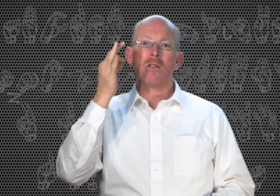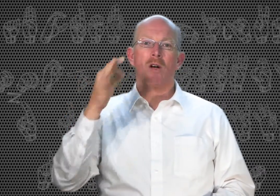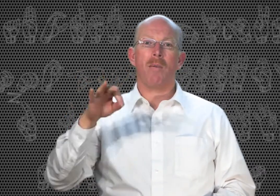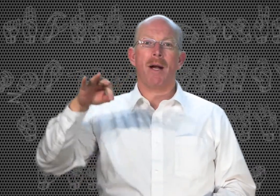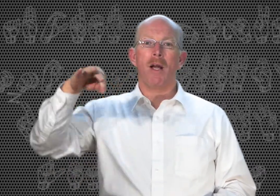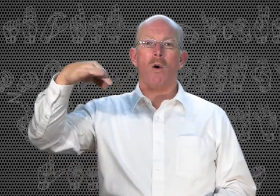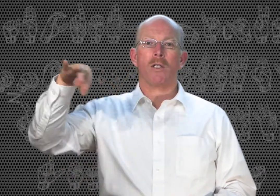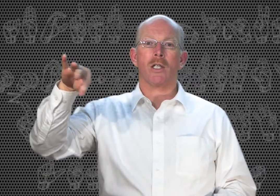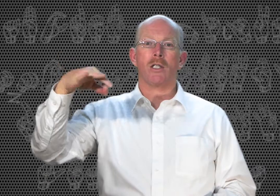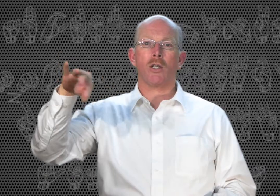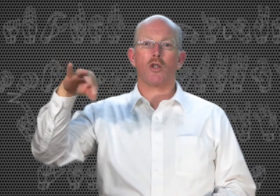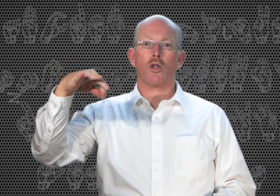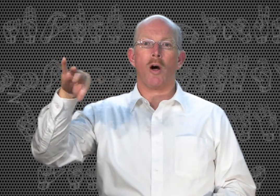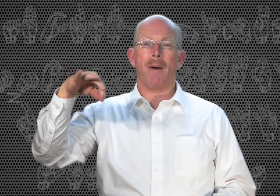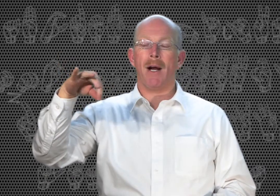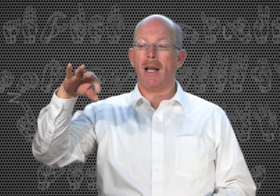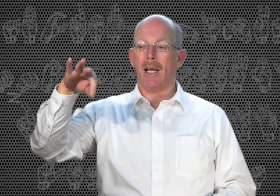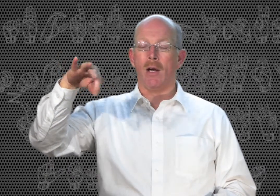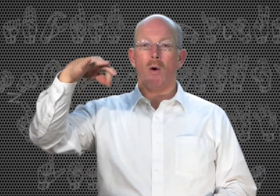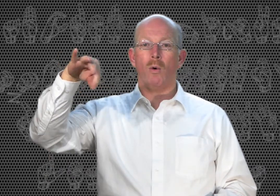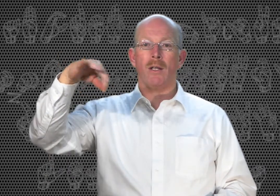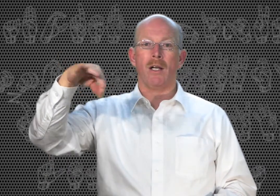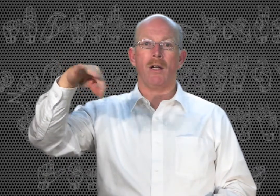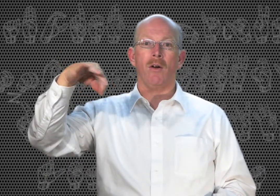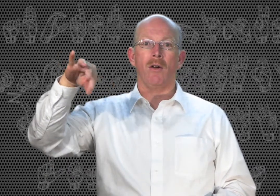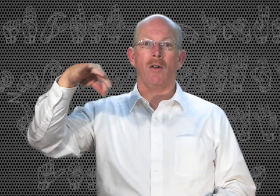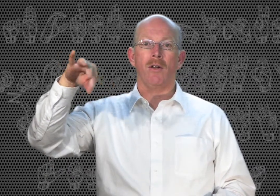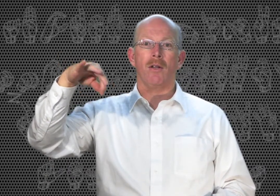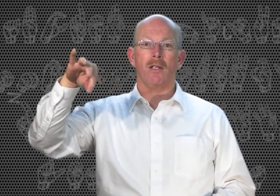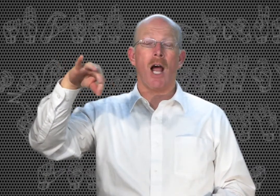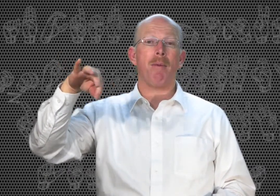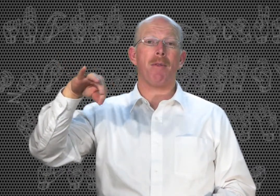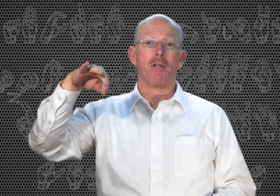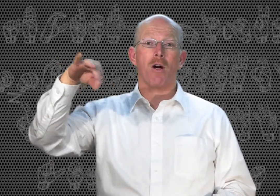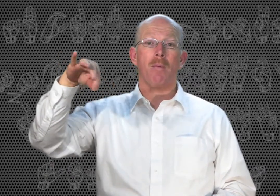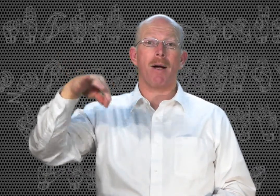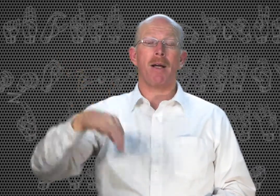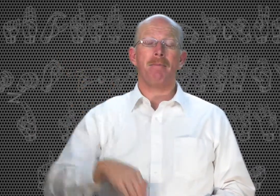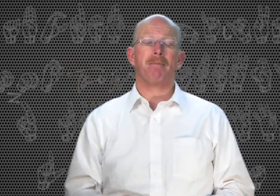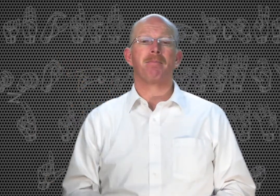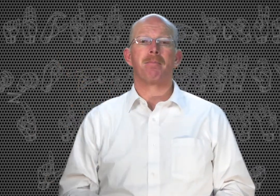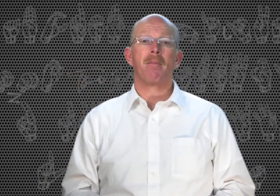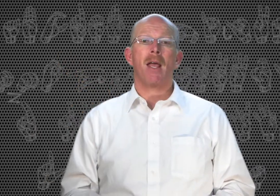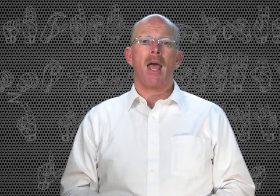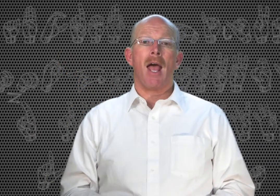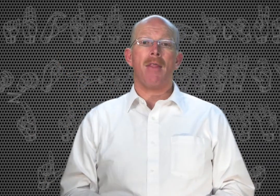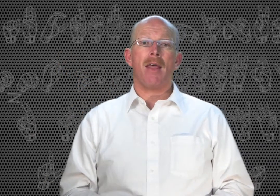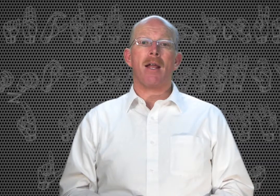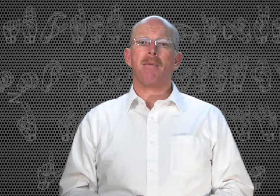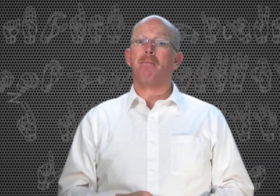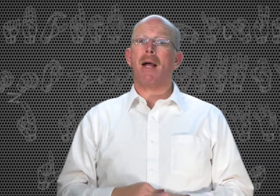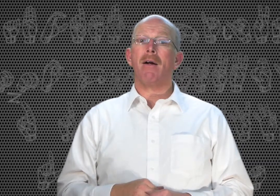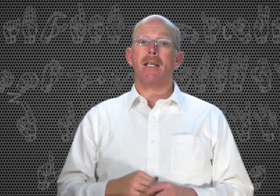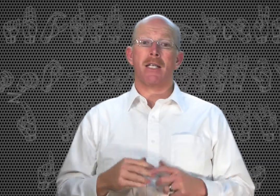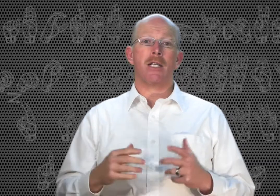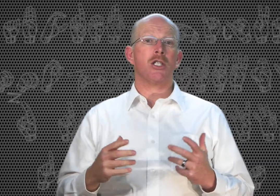Strawberry. Strawberry. just strawberry. Like you're holding the little top of the strawberry. And then berries in